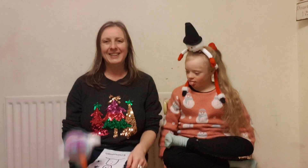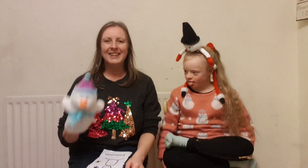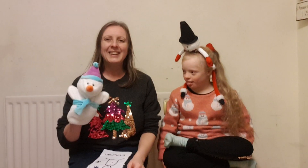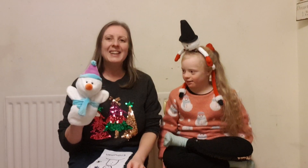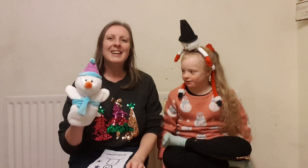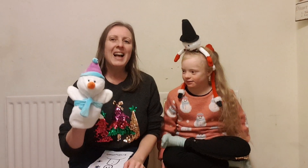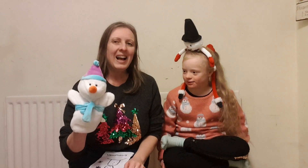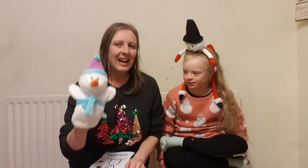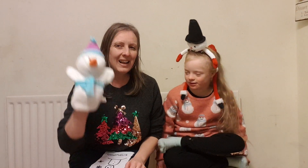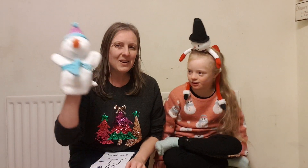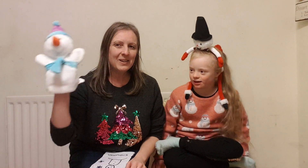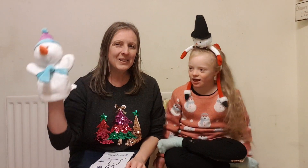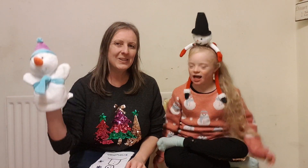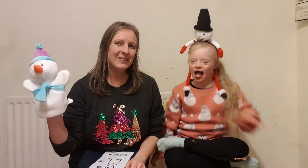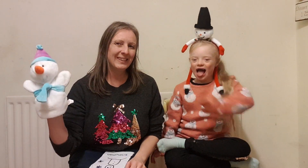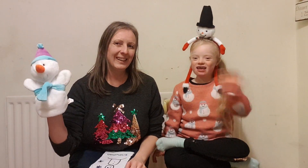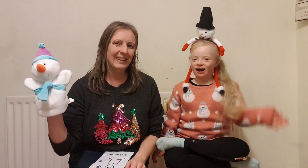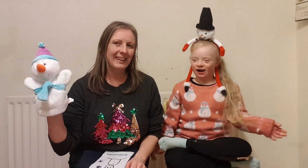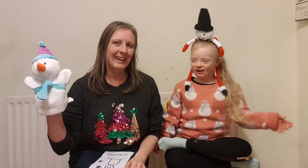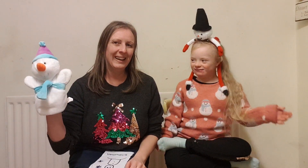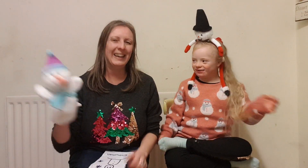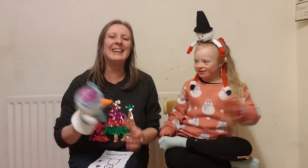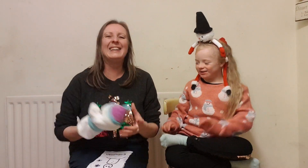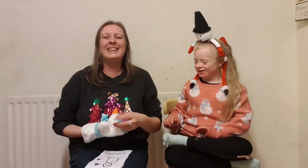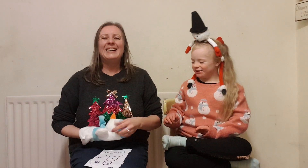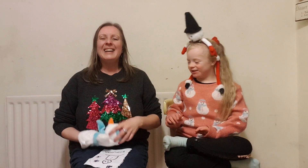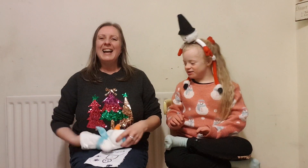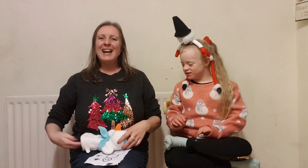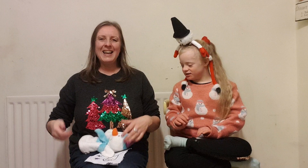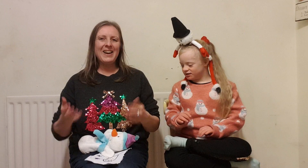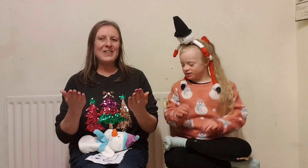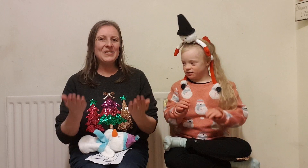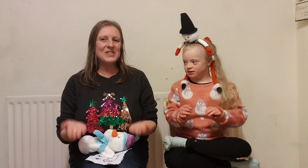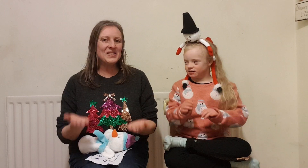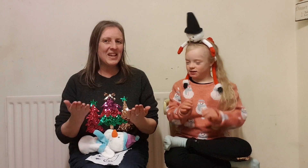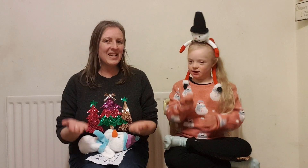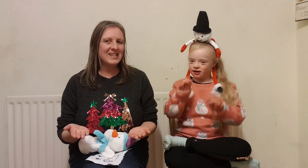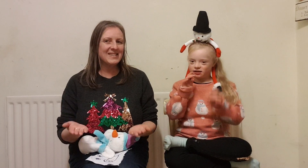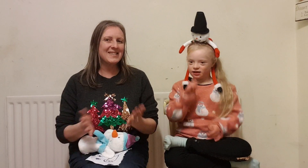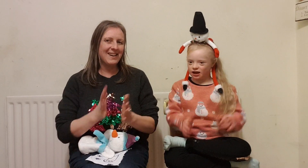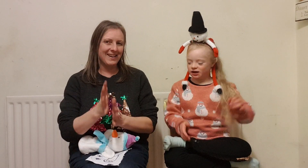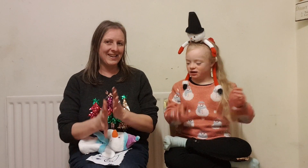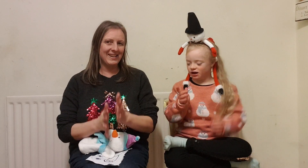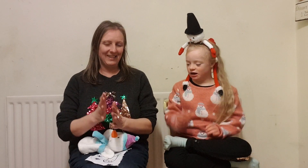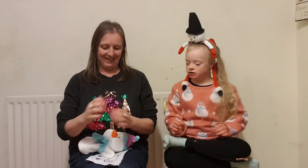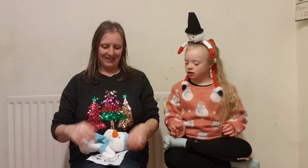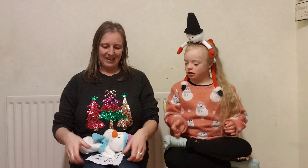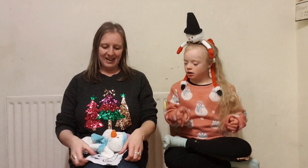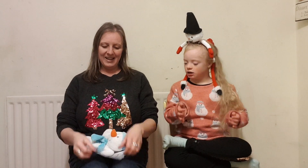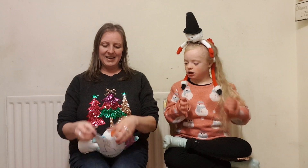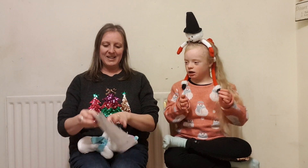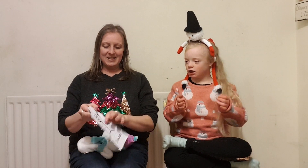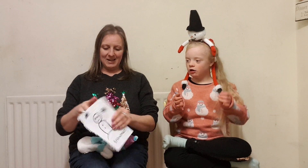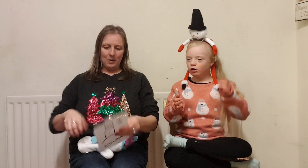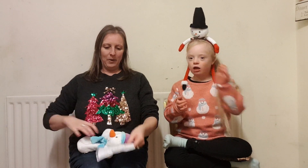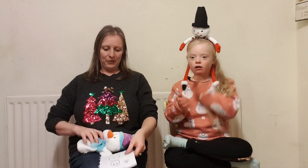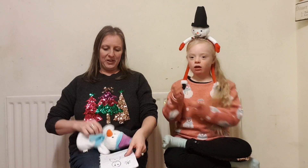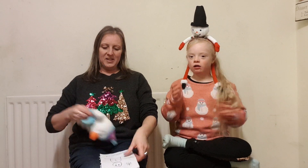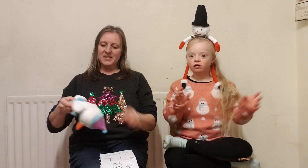hello hello hello today's sign is what's today's